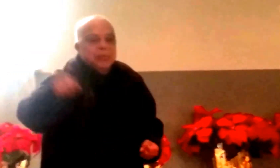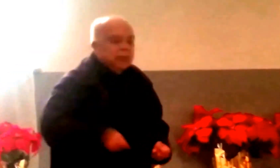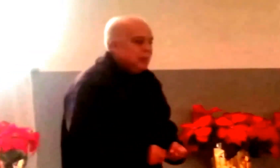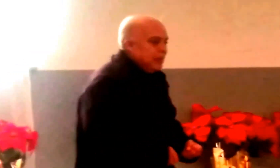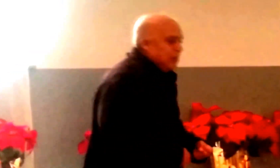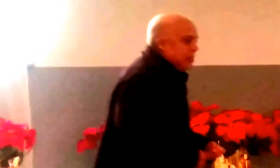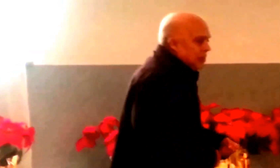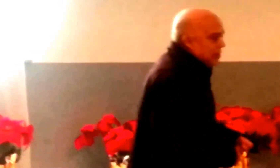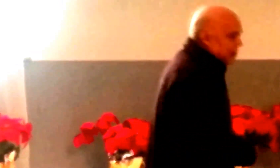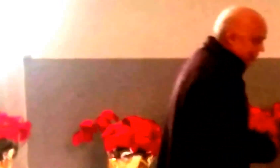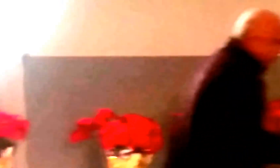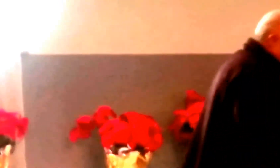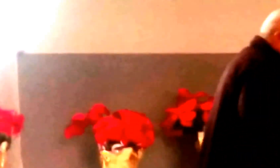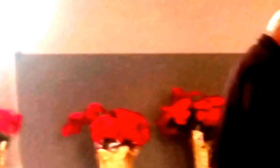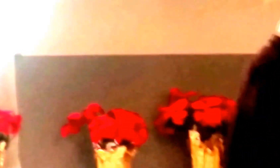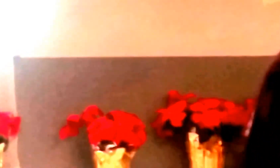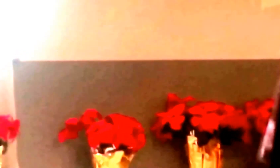Thank you. you.